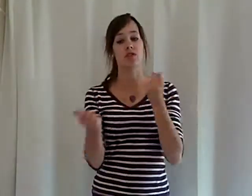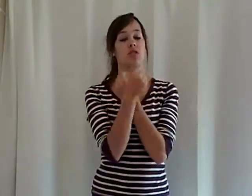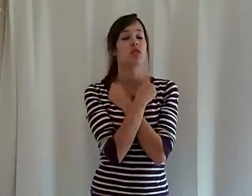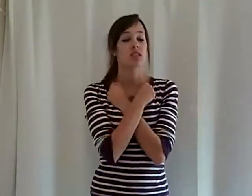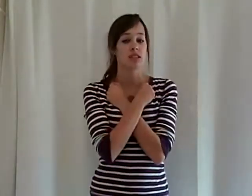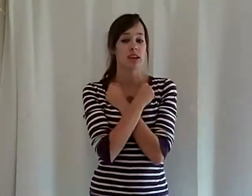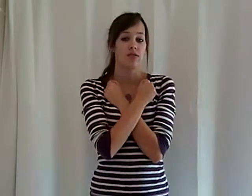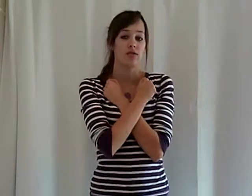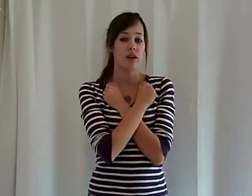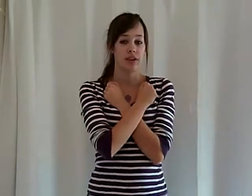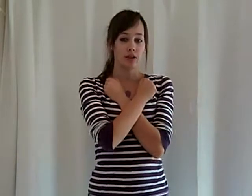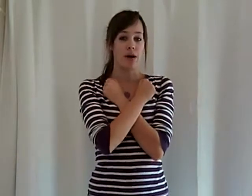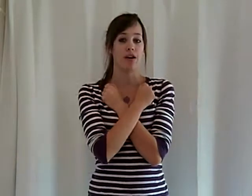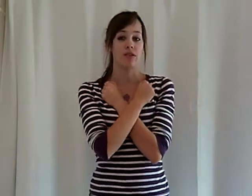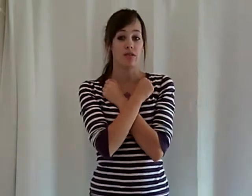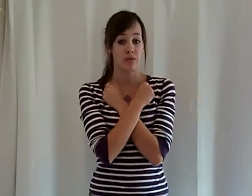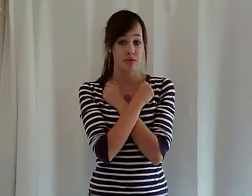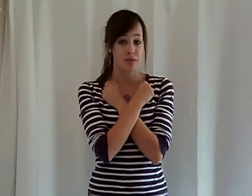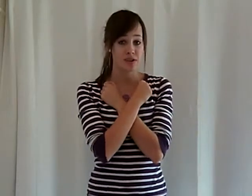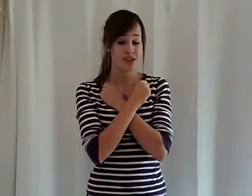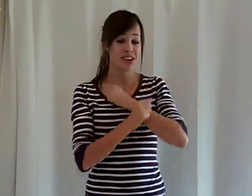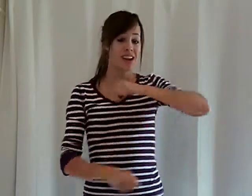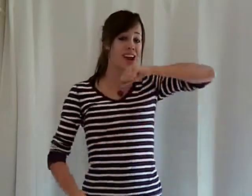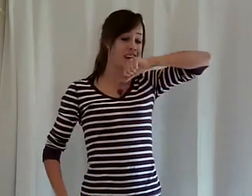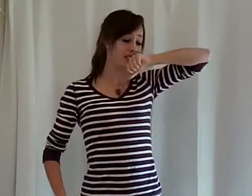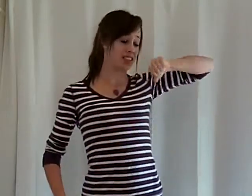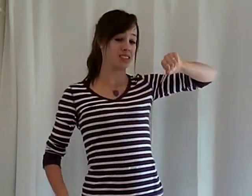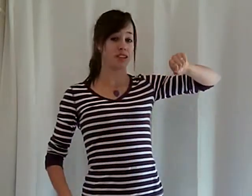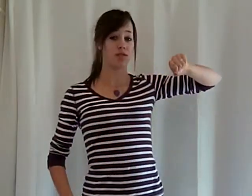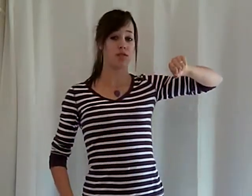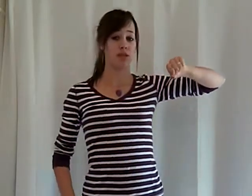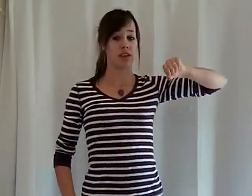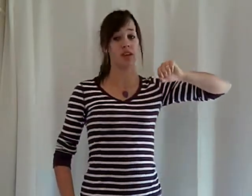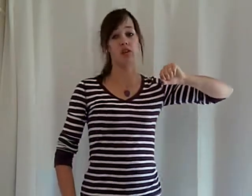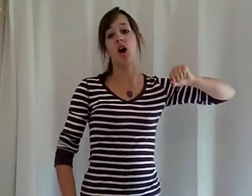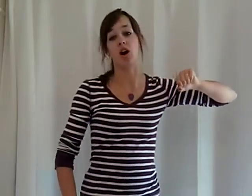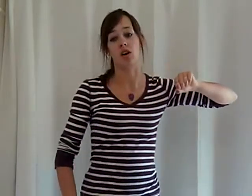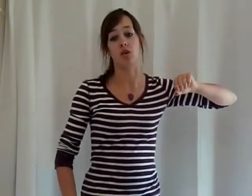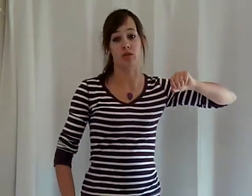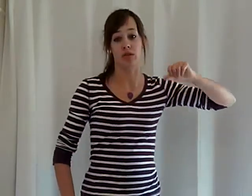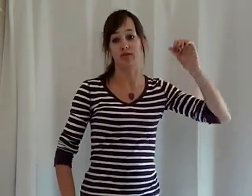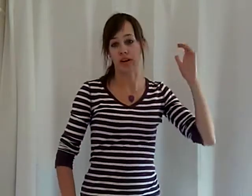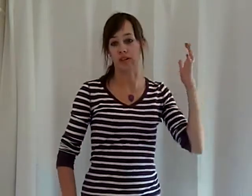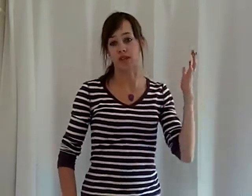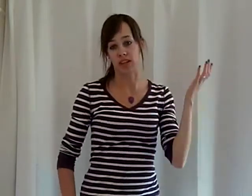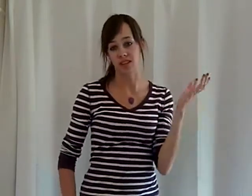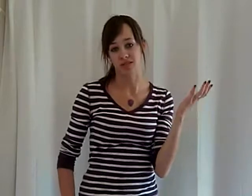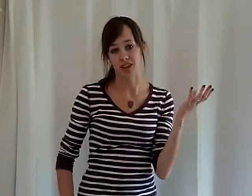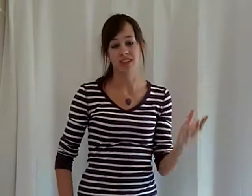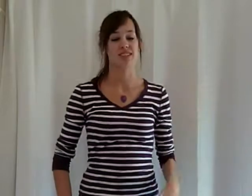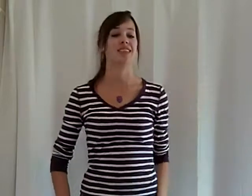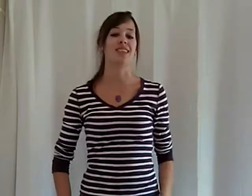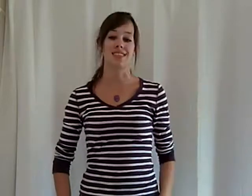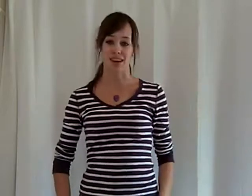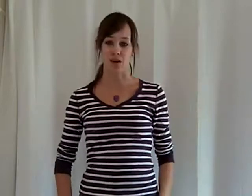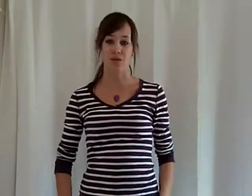this is, like, if you love, like, your pet or your family member. And this is if you love, like, your car or the freckles on his face. So,